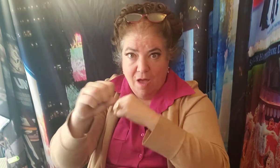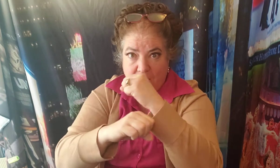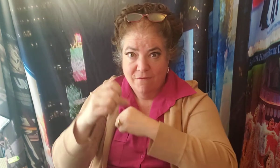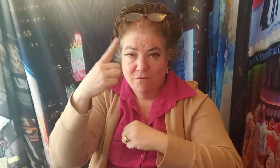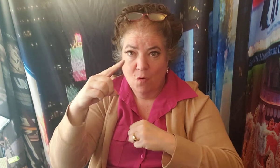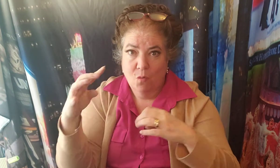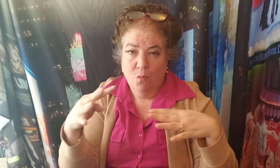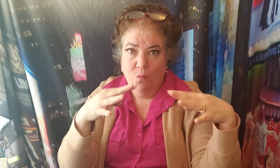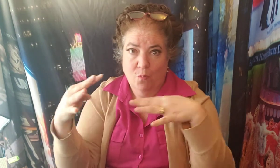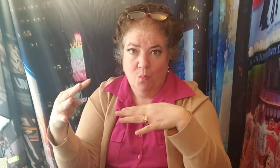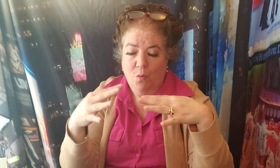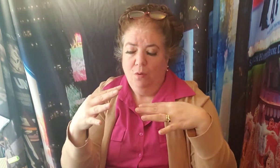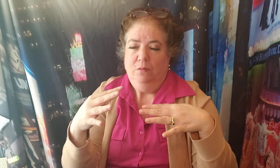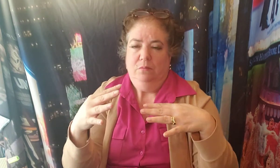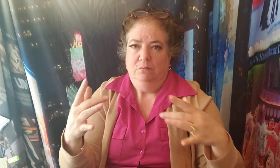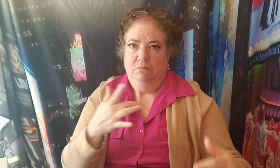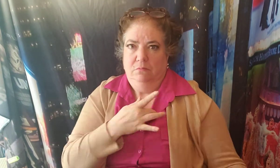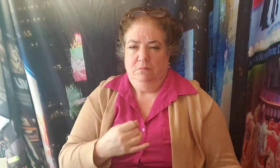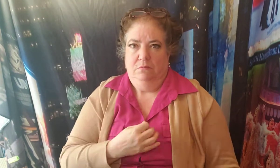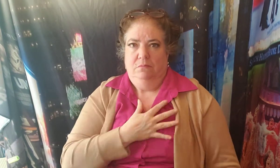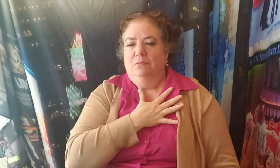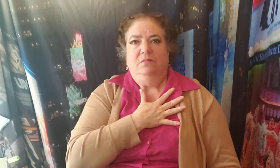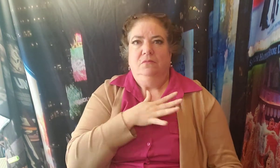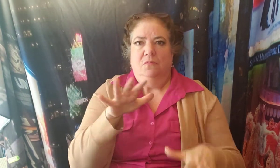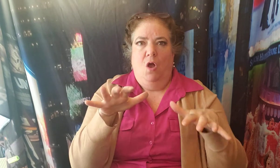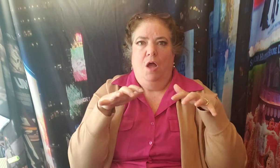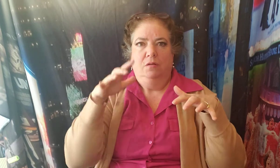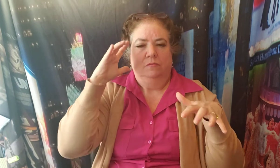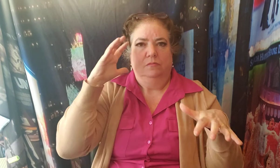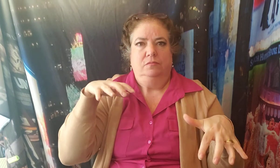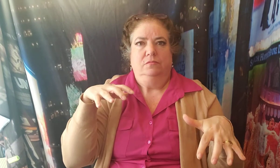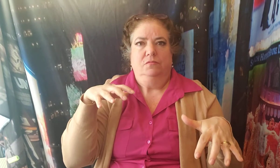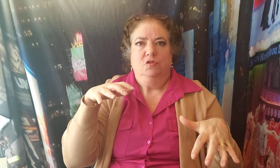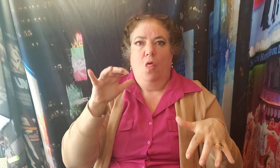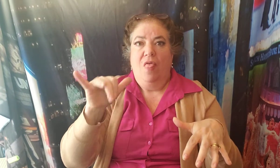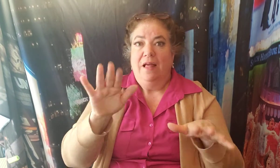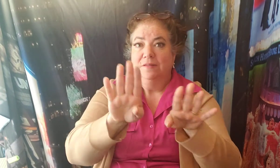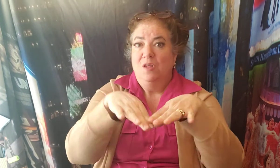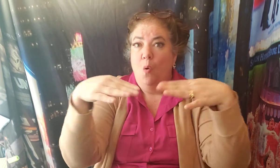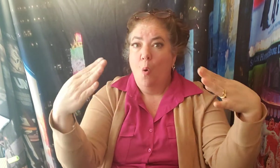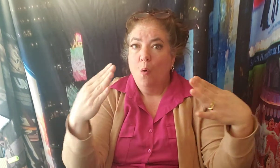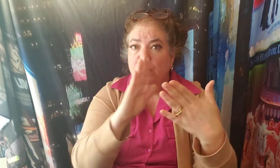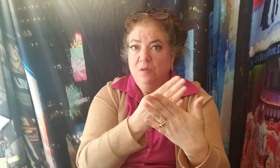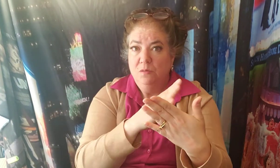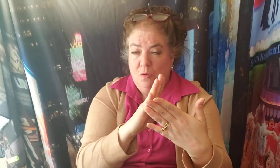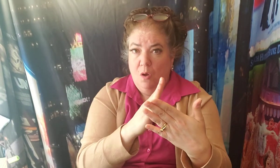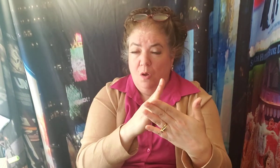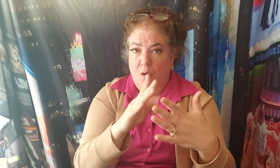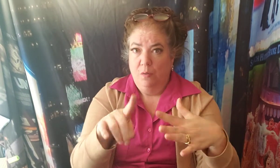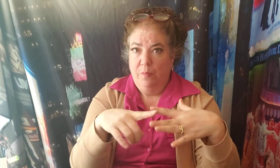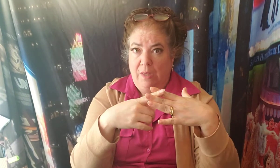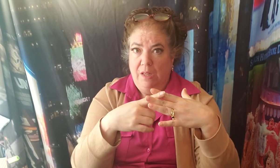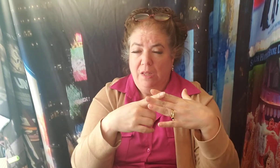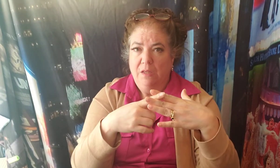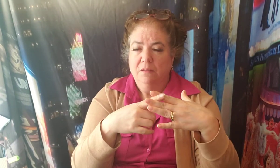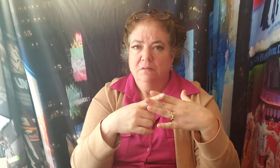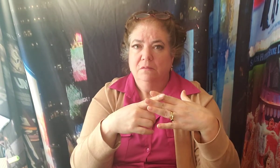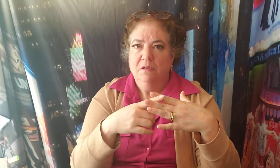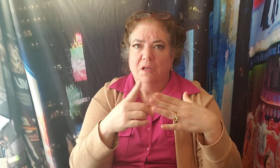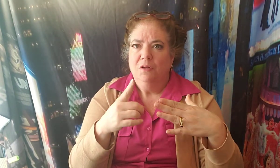The show builds From there So that's the opening number And these wonderful soldiers Singing you Irving